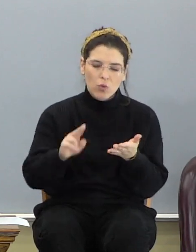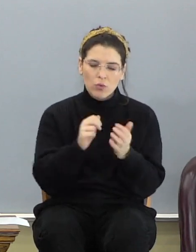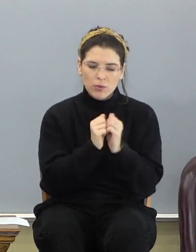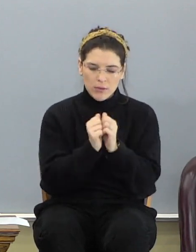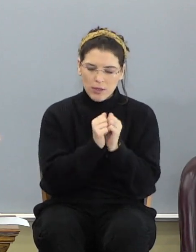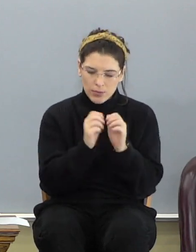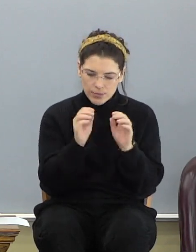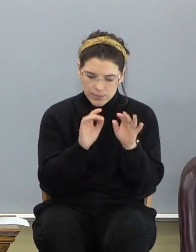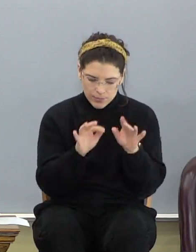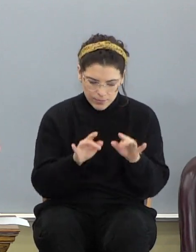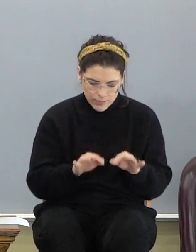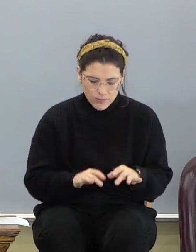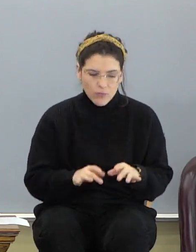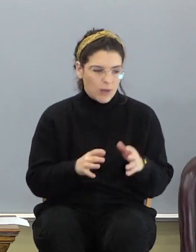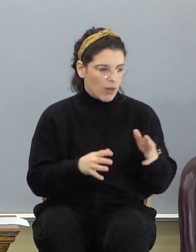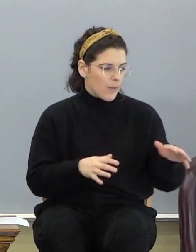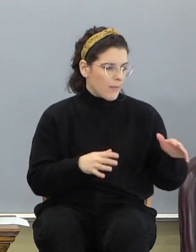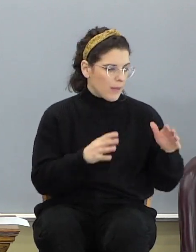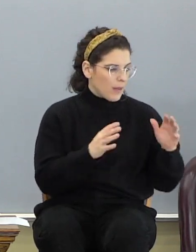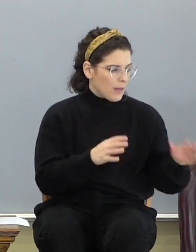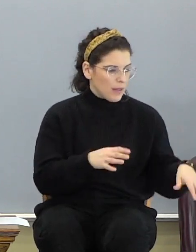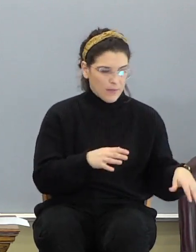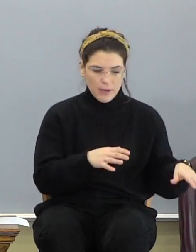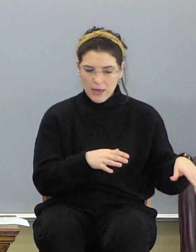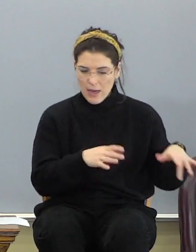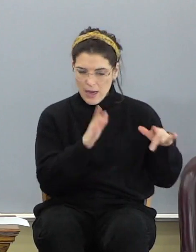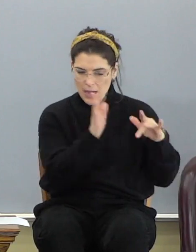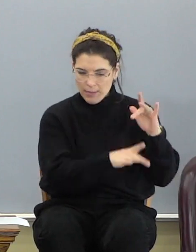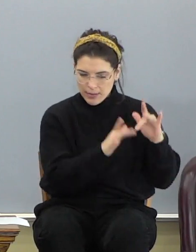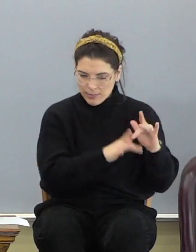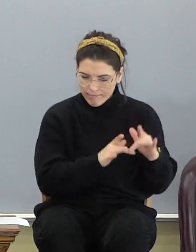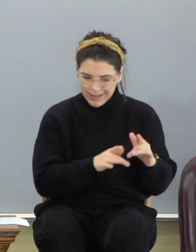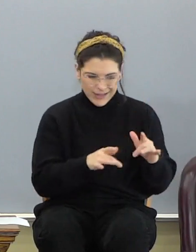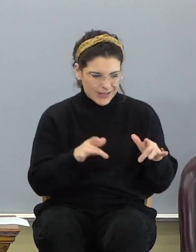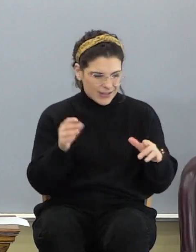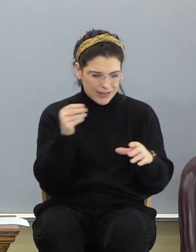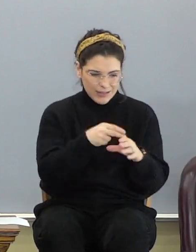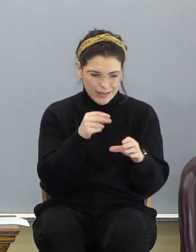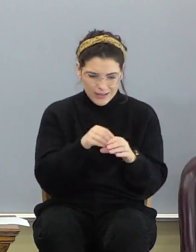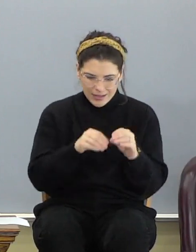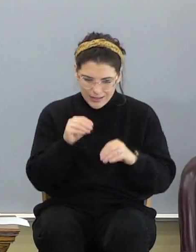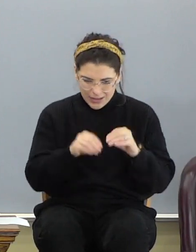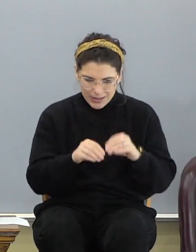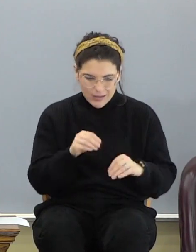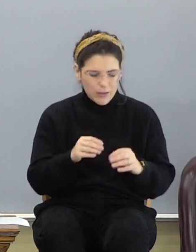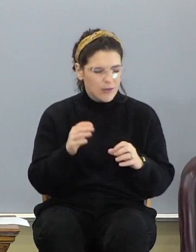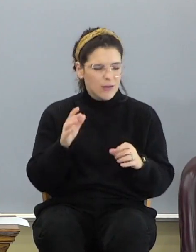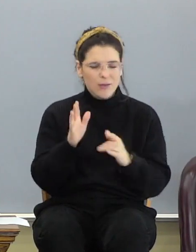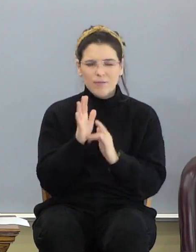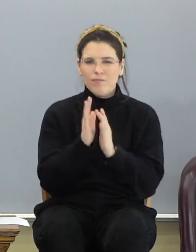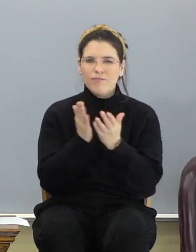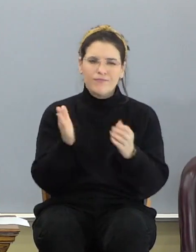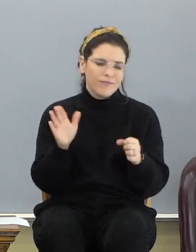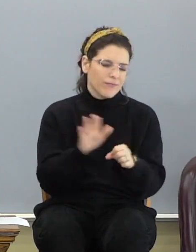thinking I'm just leaving these things out to put this one in. The Bible's full of this stuff. Revelation chapter 21.